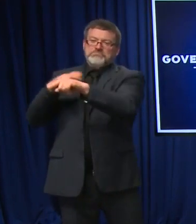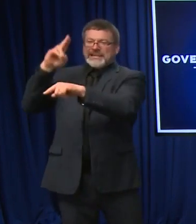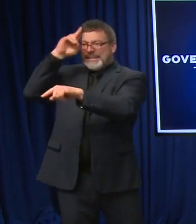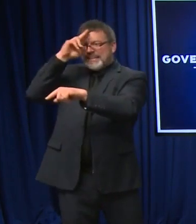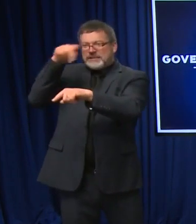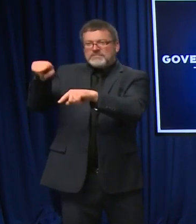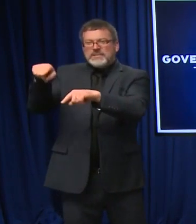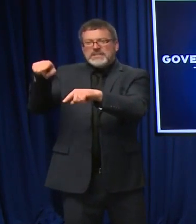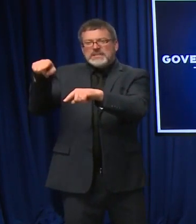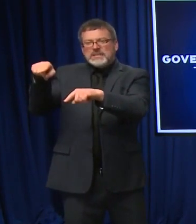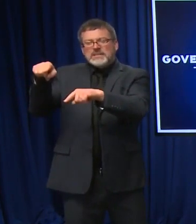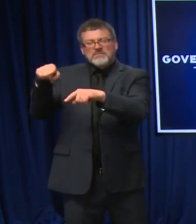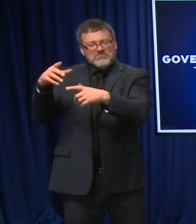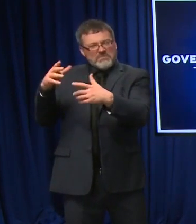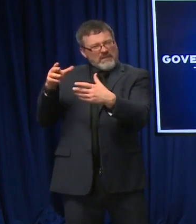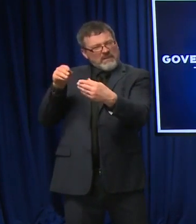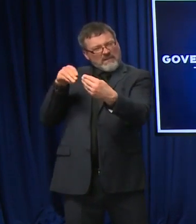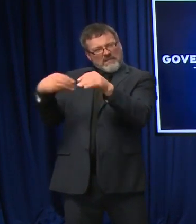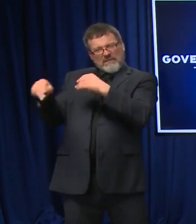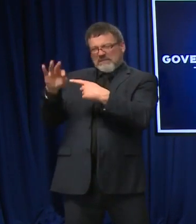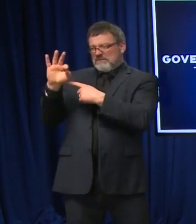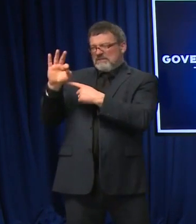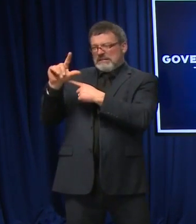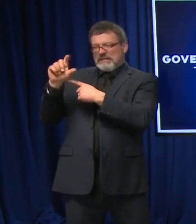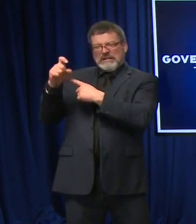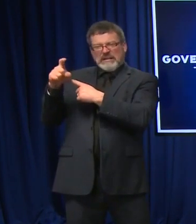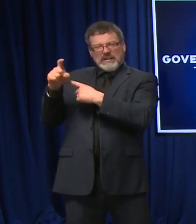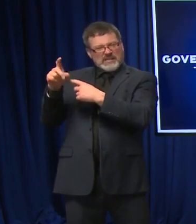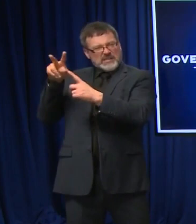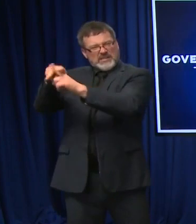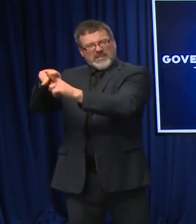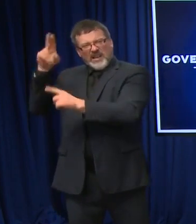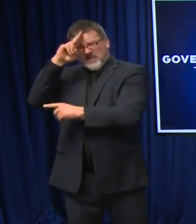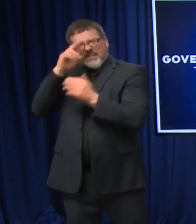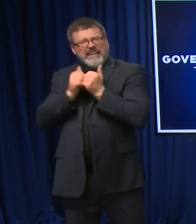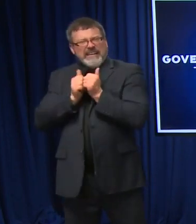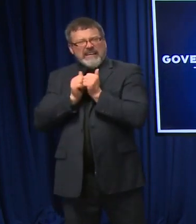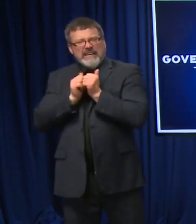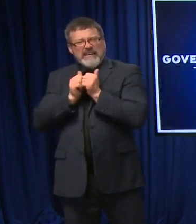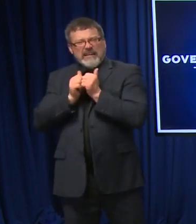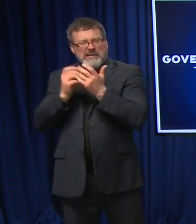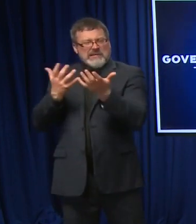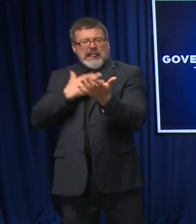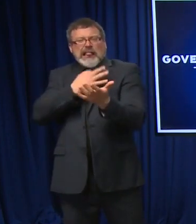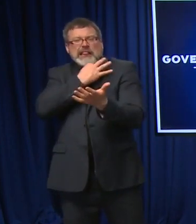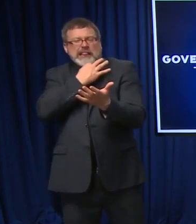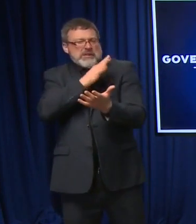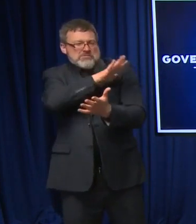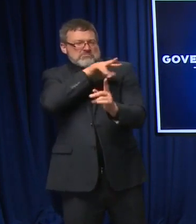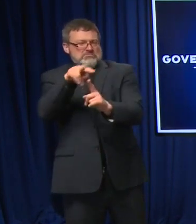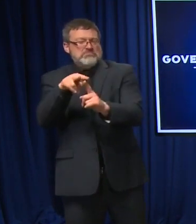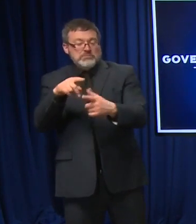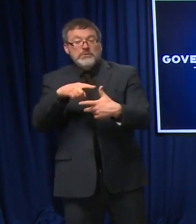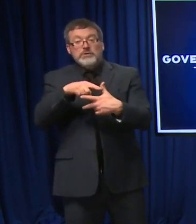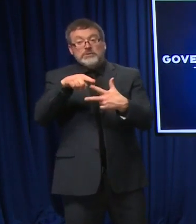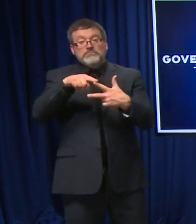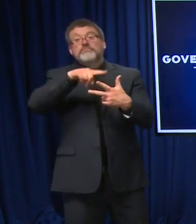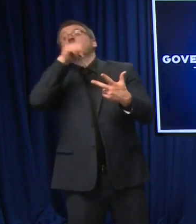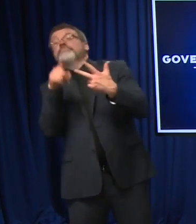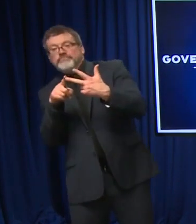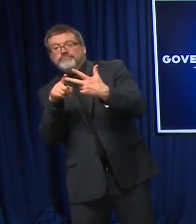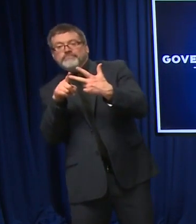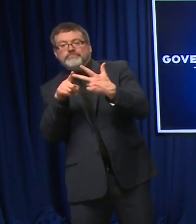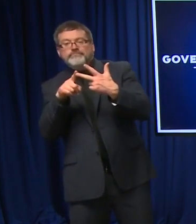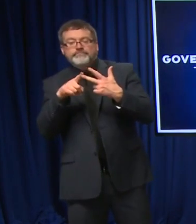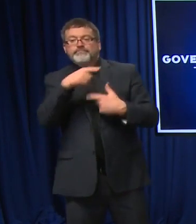that looks like. And then three, I know previous press conferences, Governor, you've